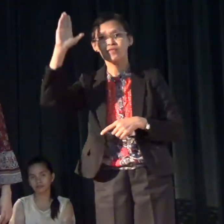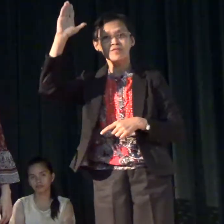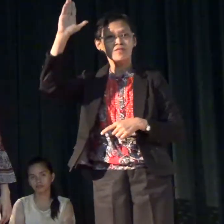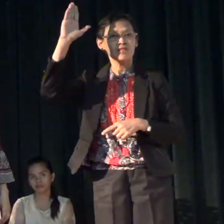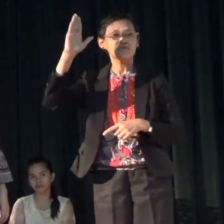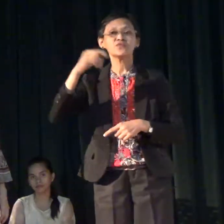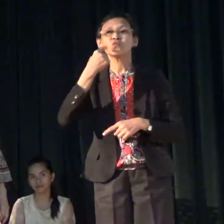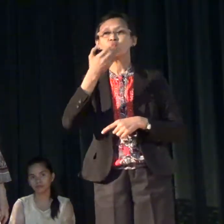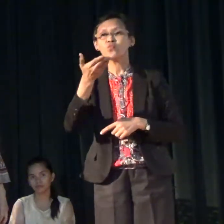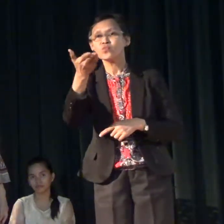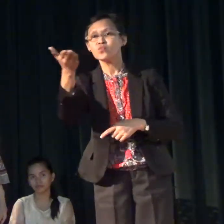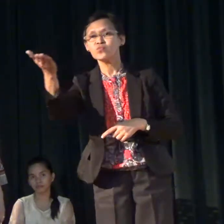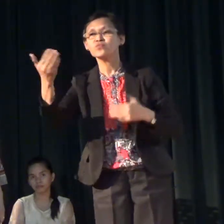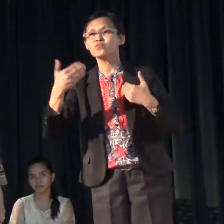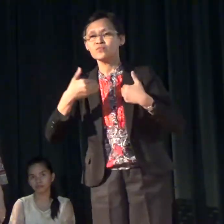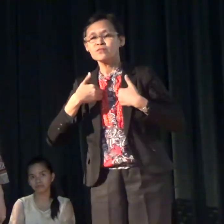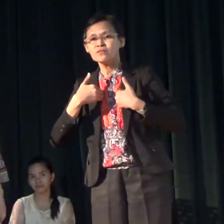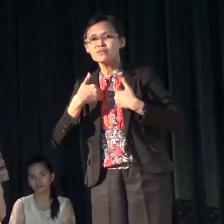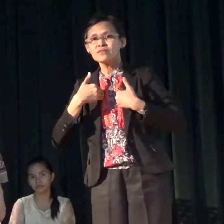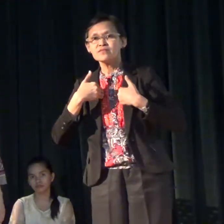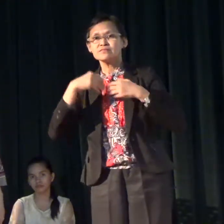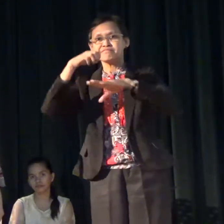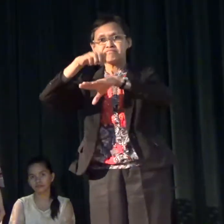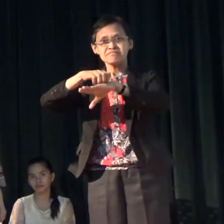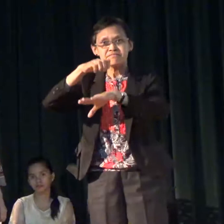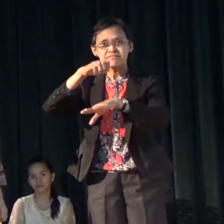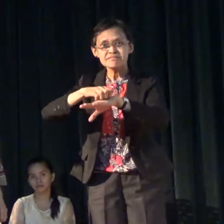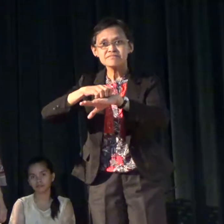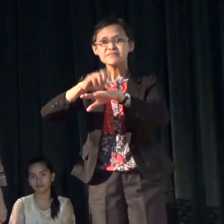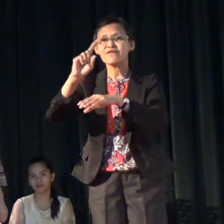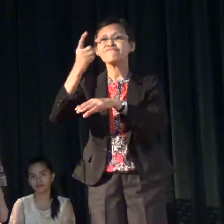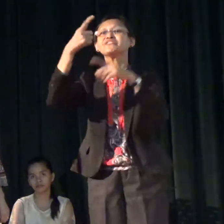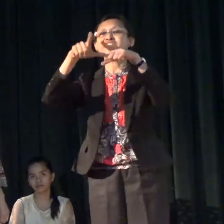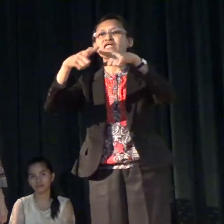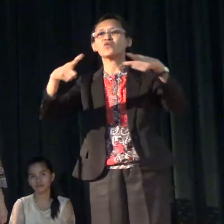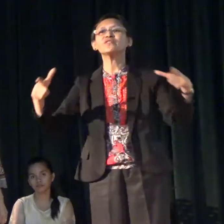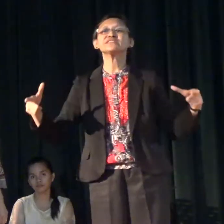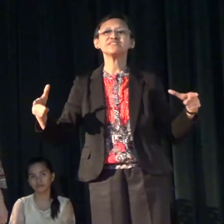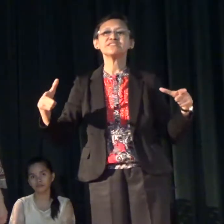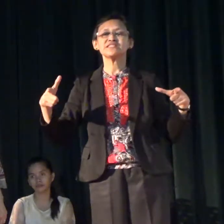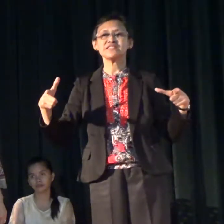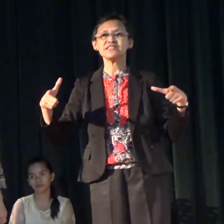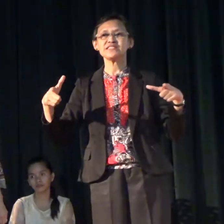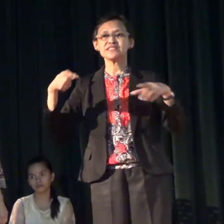who among you has English as your first language?